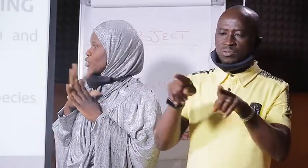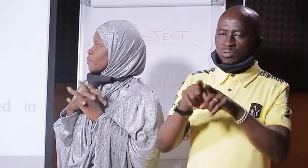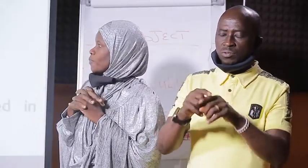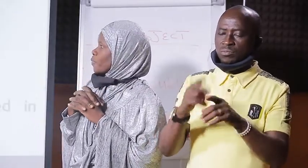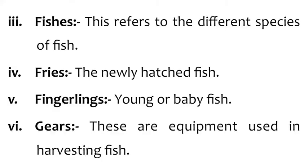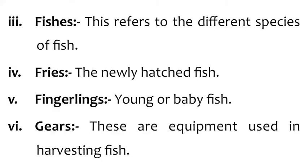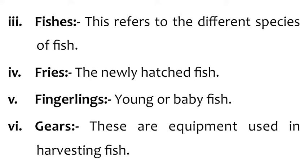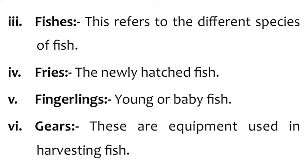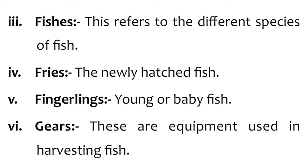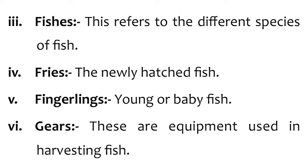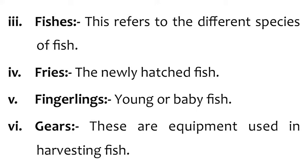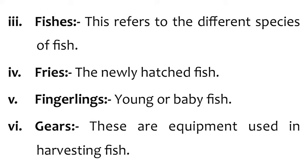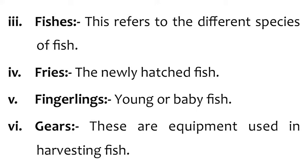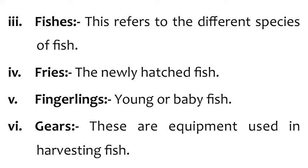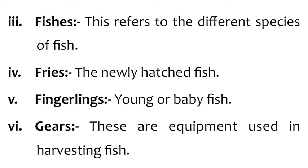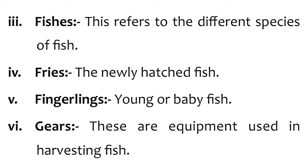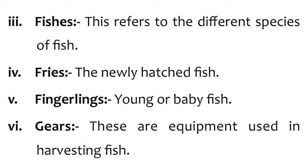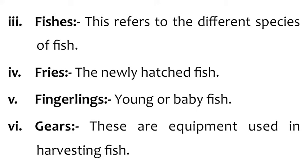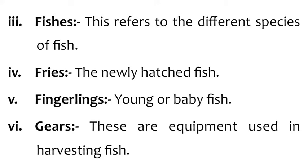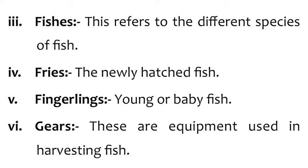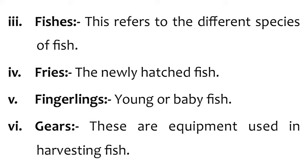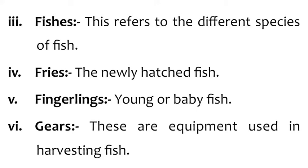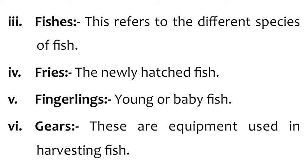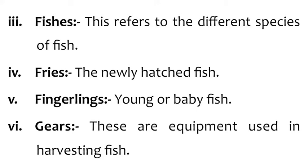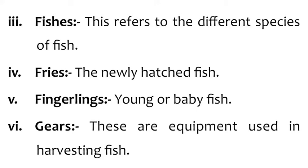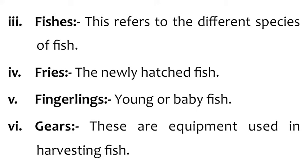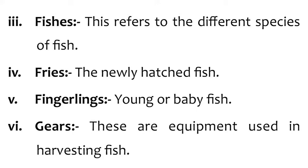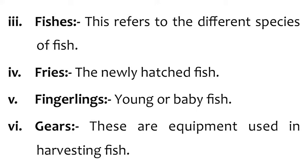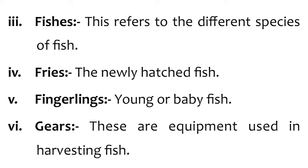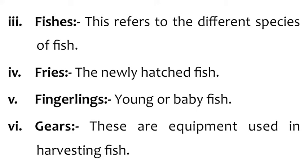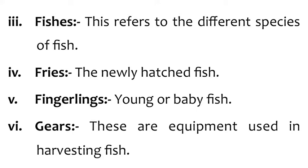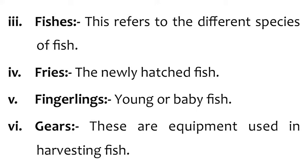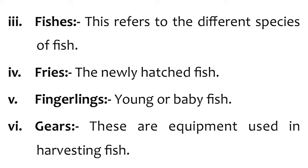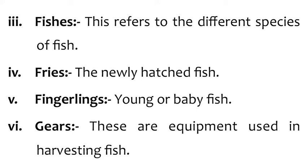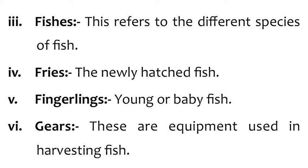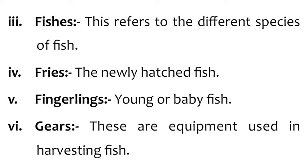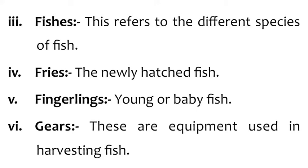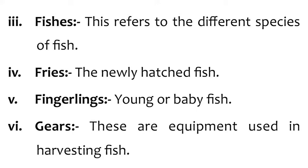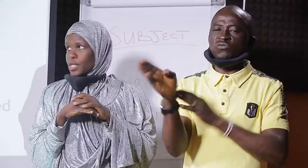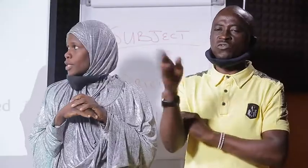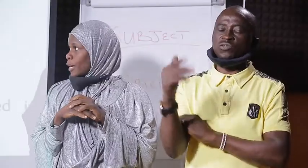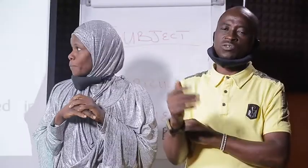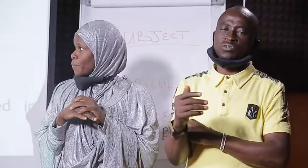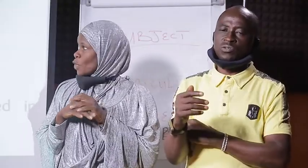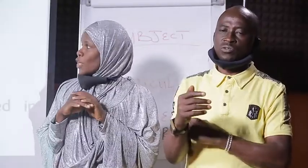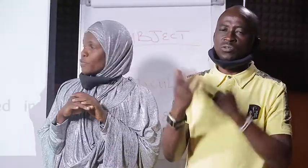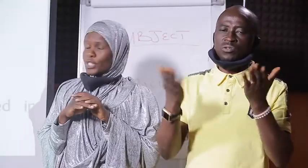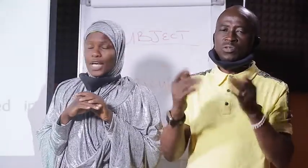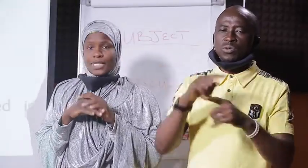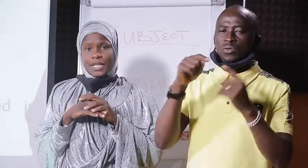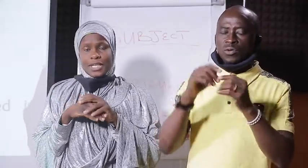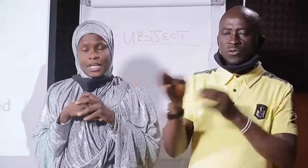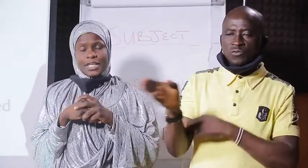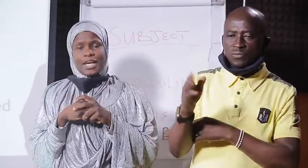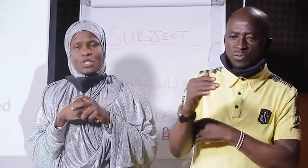fish. The third one is fishes. This refers to different species of fish. Here, when the